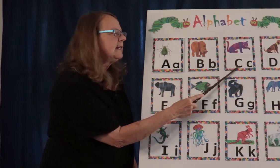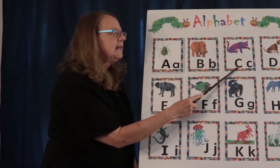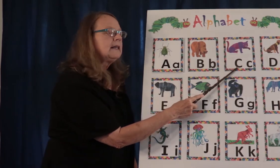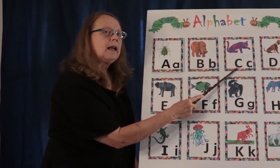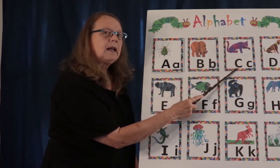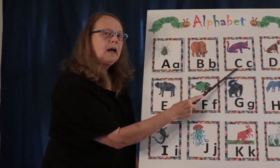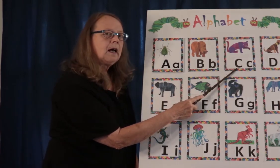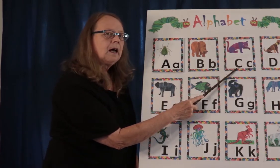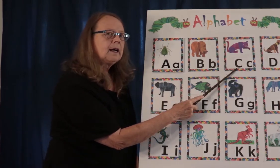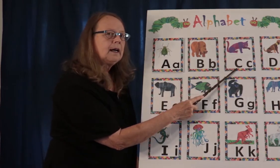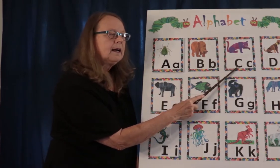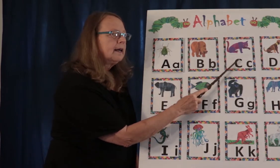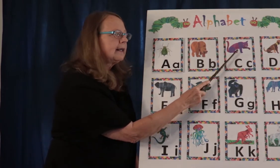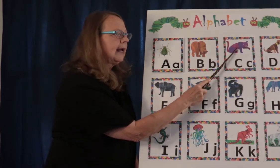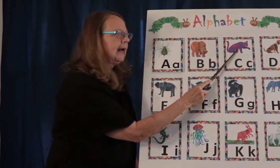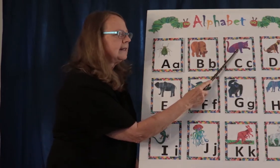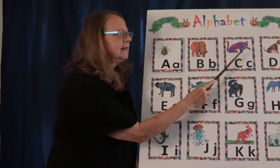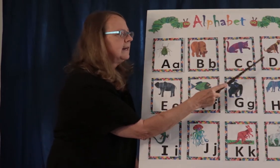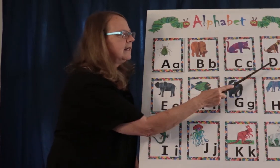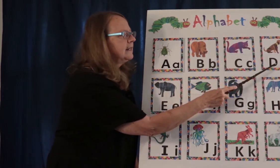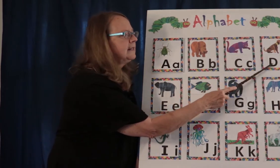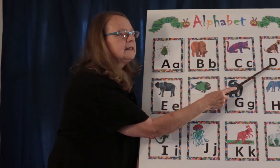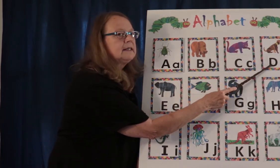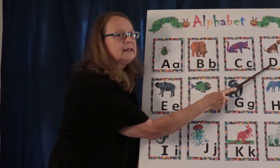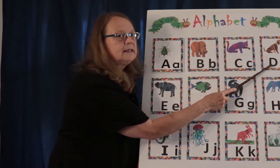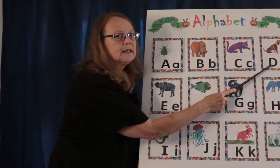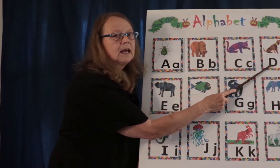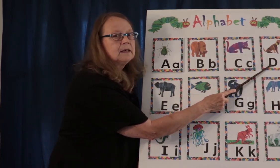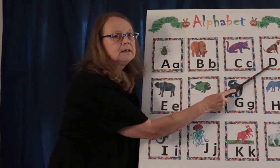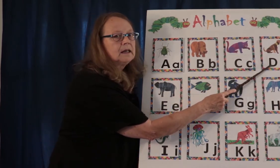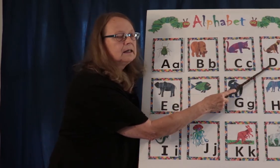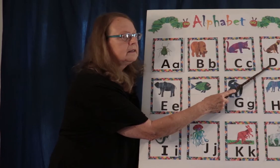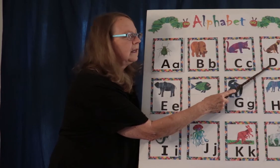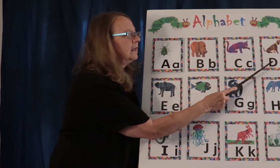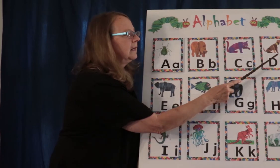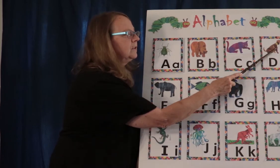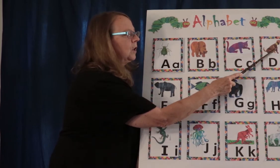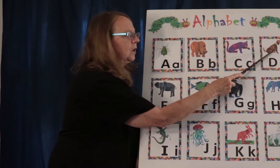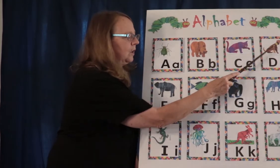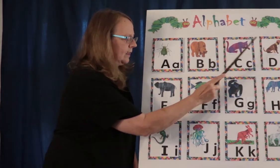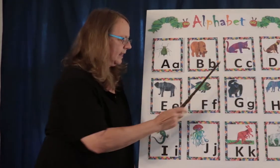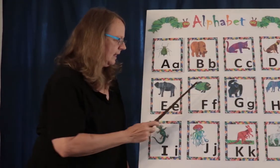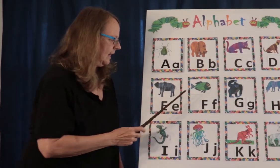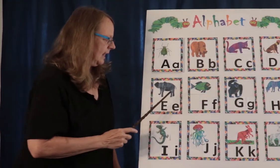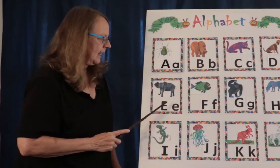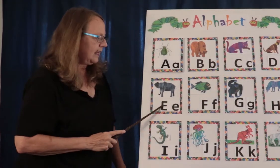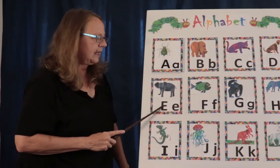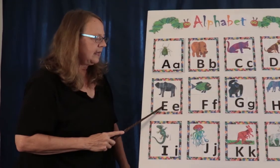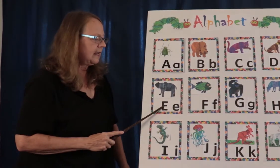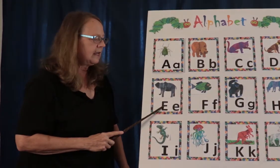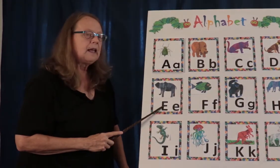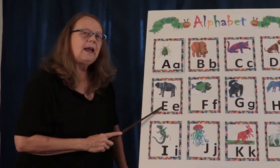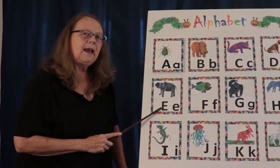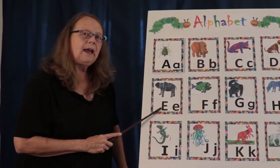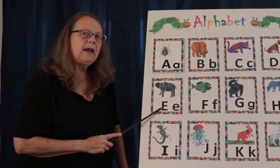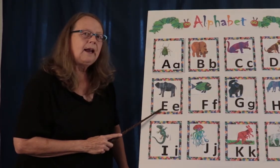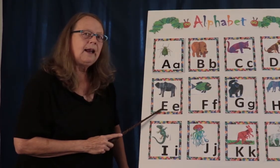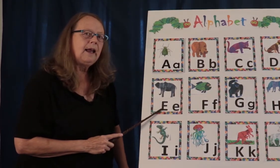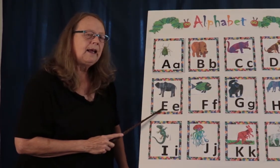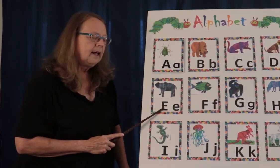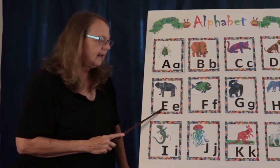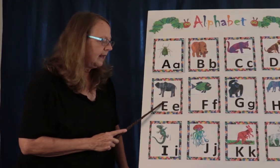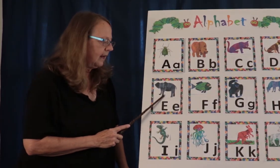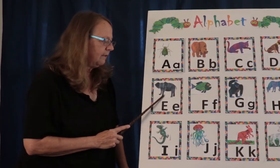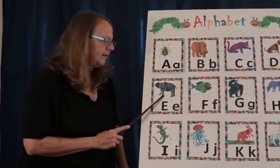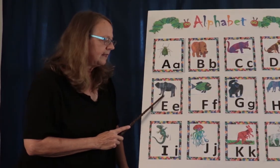C, c, c, c, cat. D, d, d, E, e,